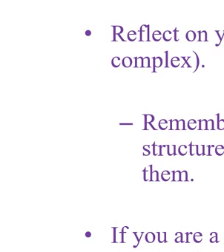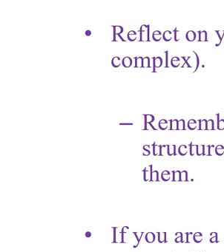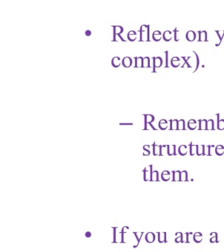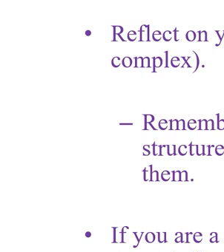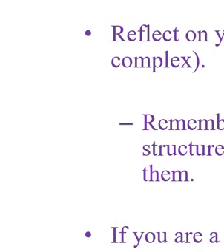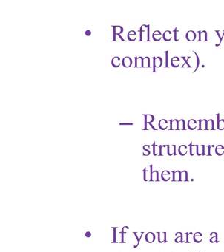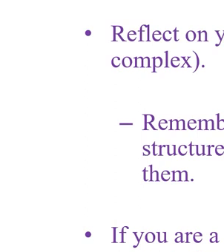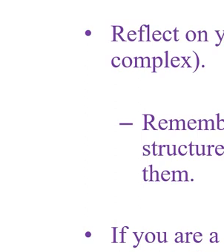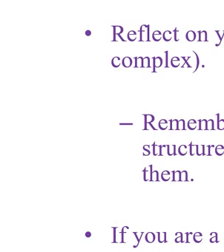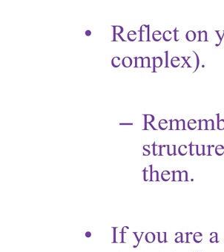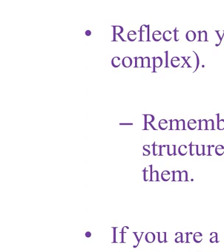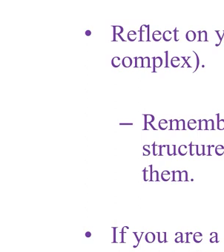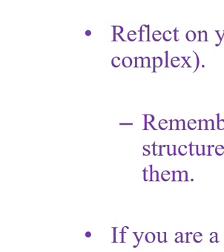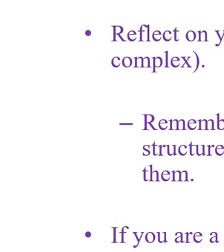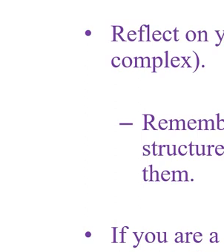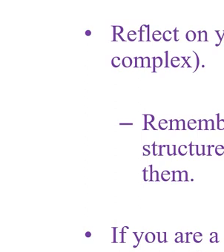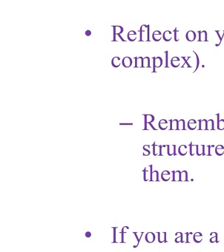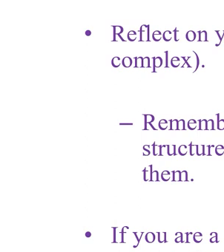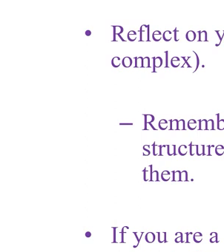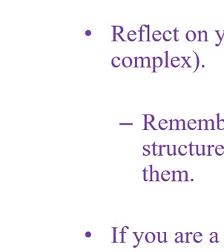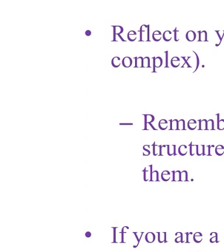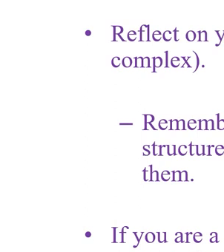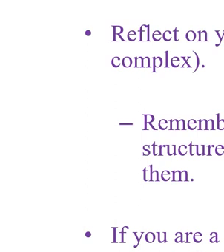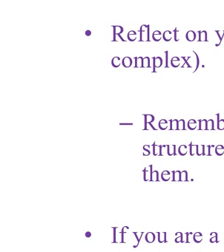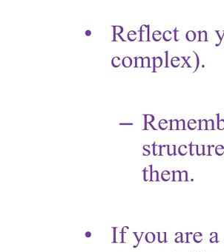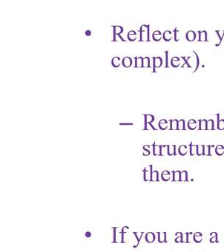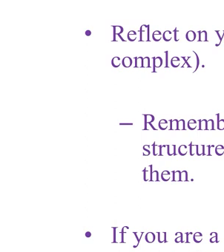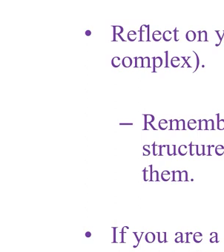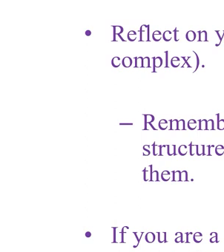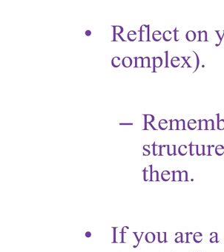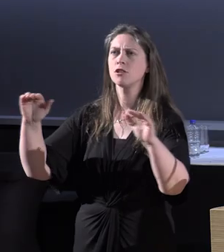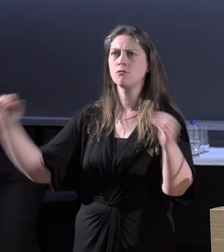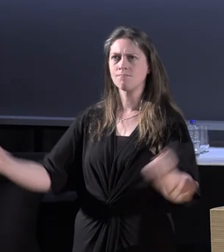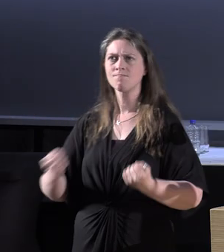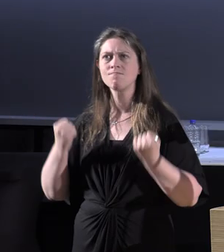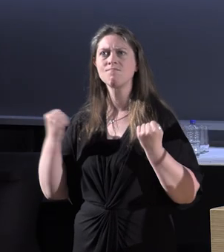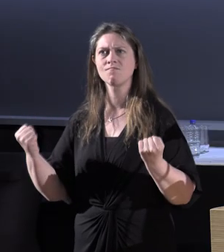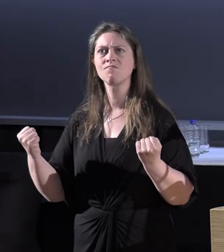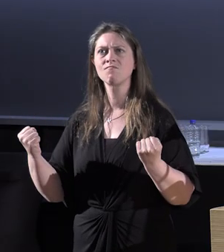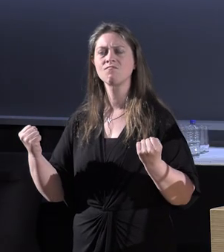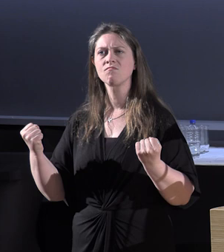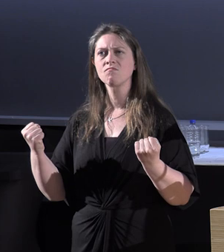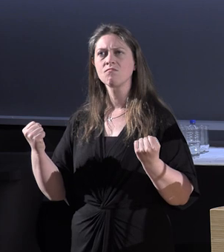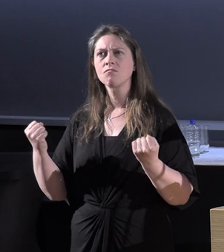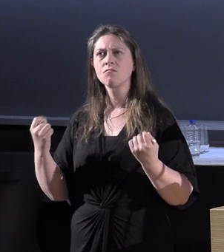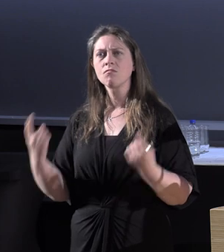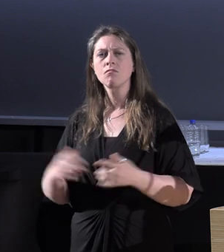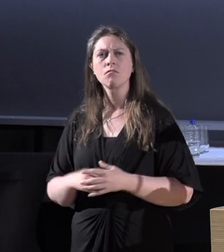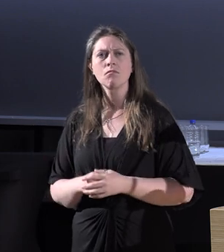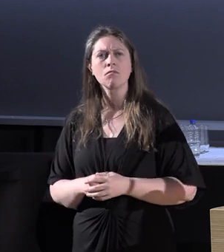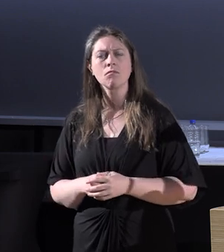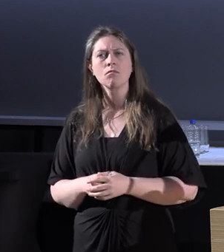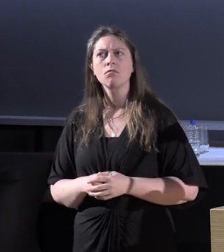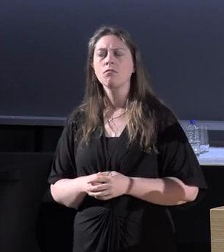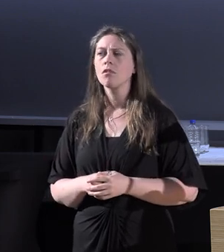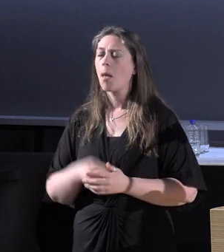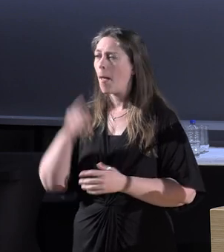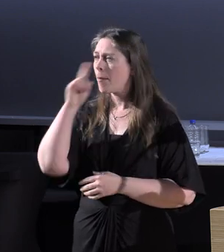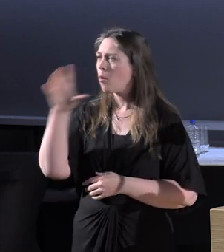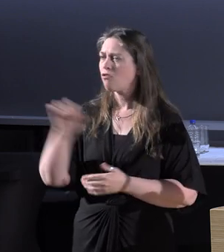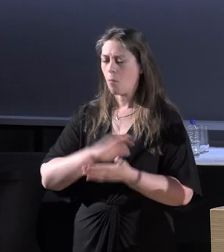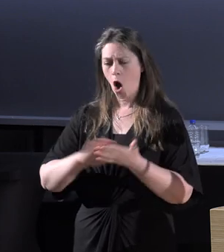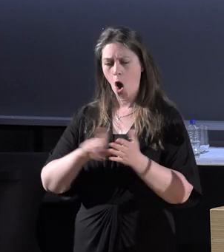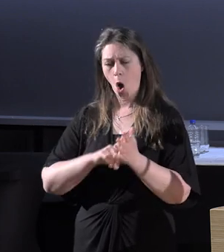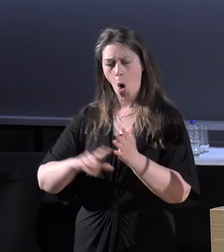this presentation is a call to arms. I was very, very pleased with the young people from the Holberg